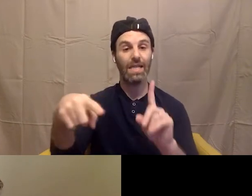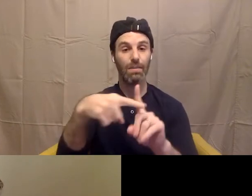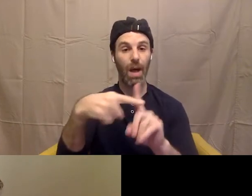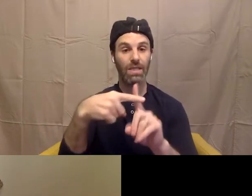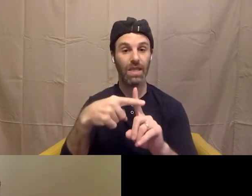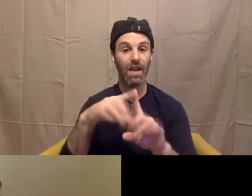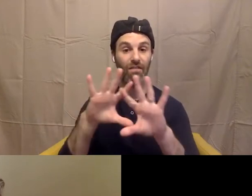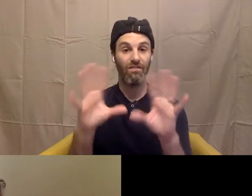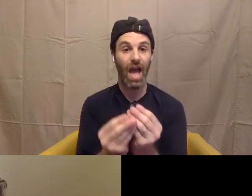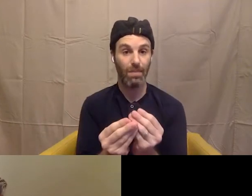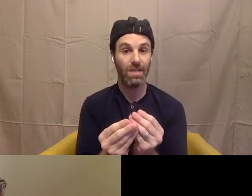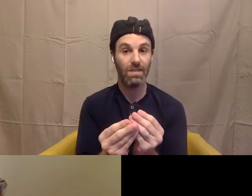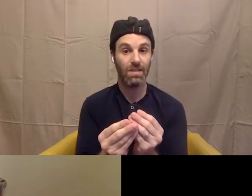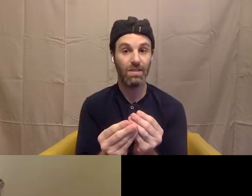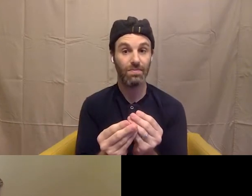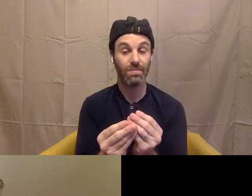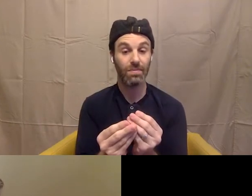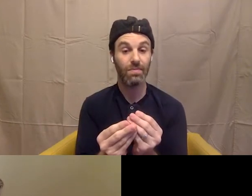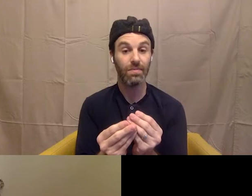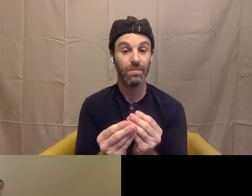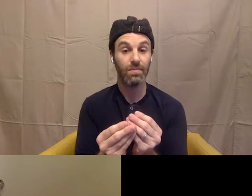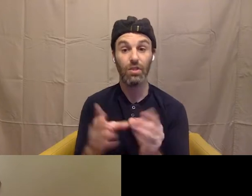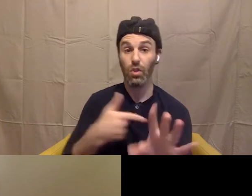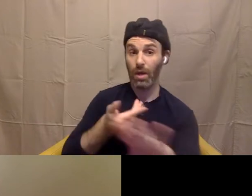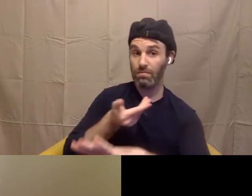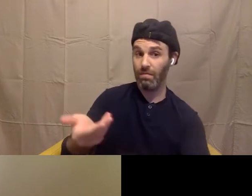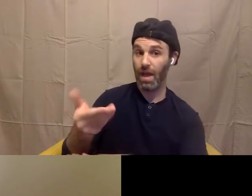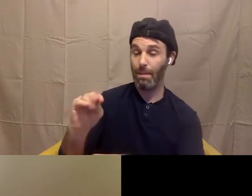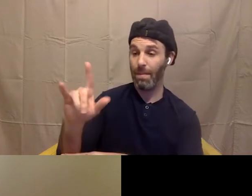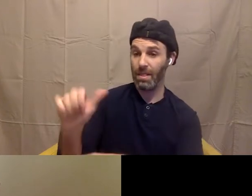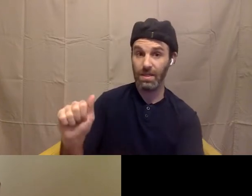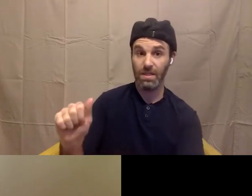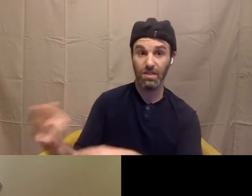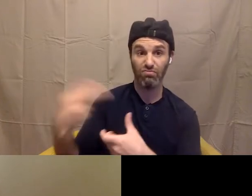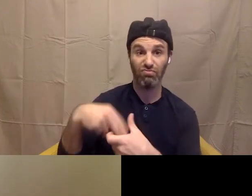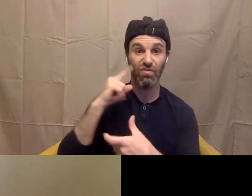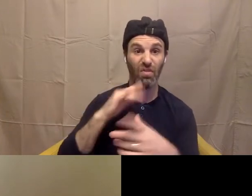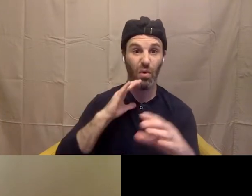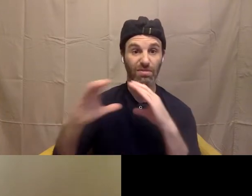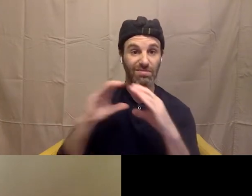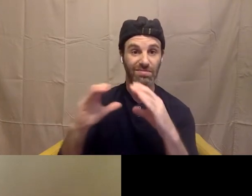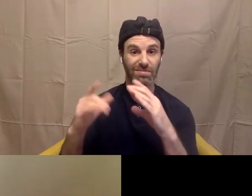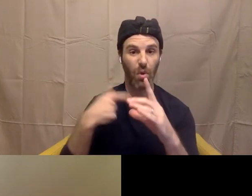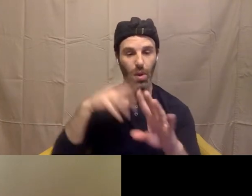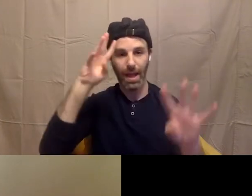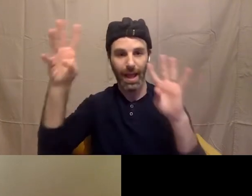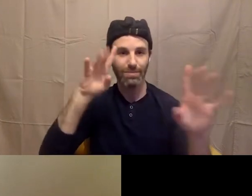And so I invited Melissa to come and that for us to have a conversation. So we we've come up with questions for each other, and